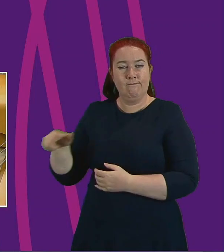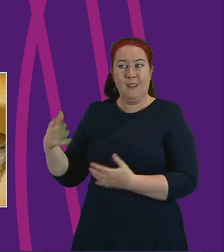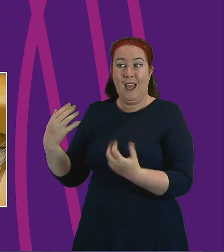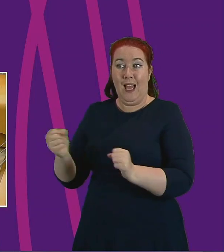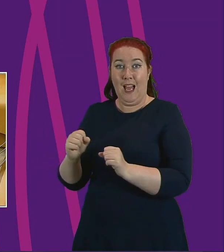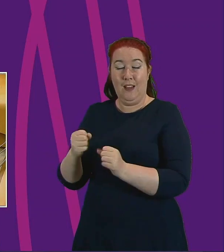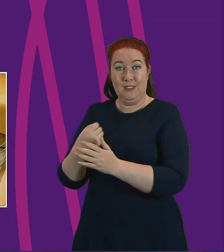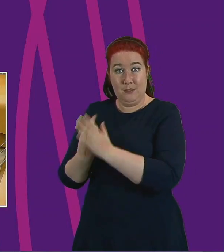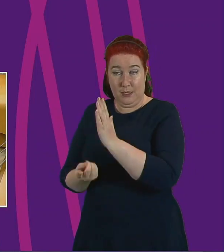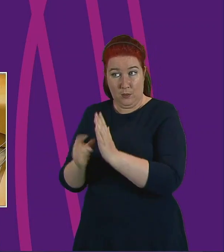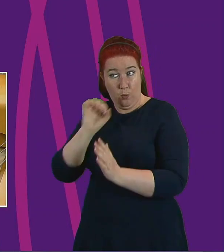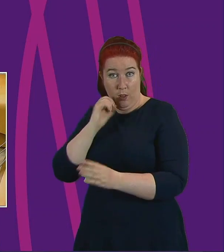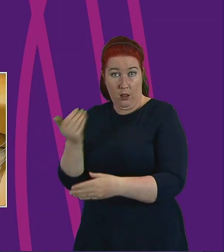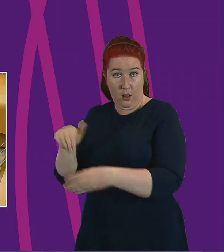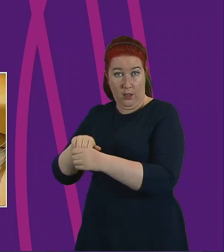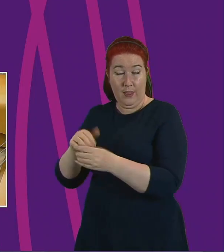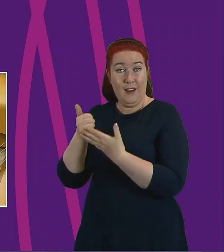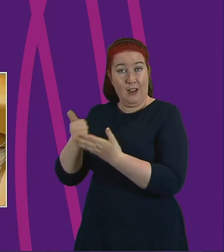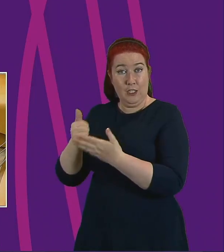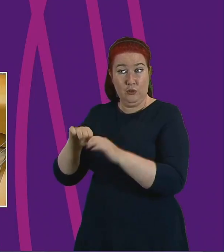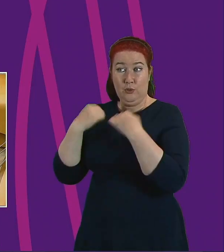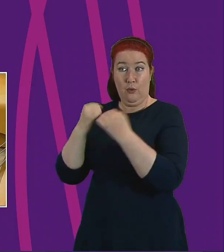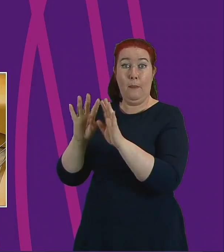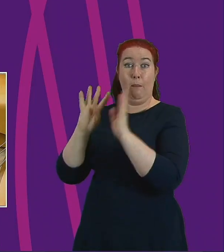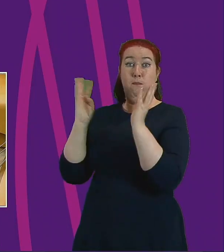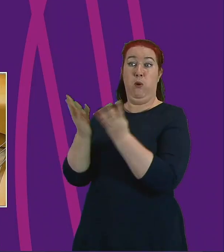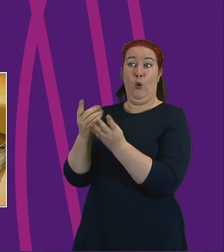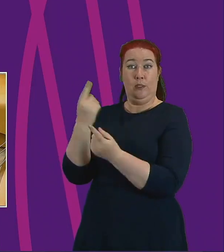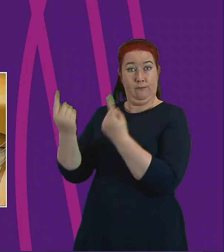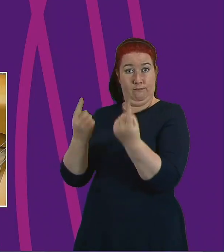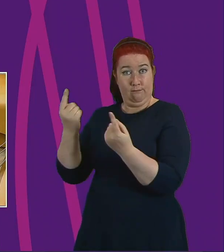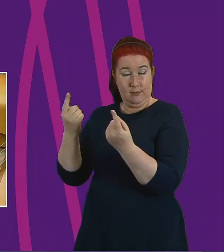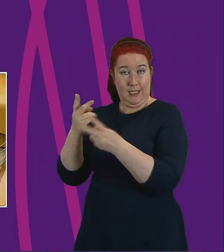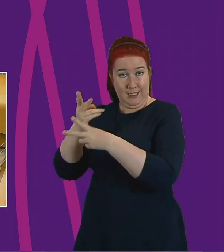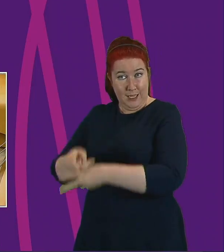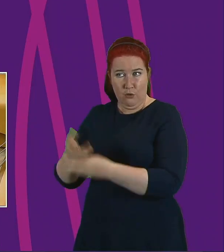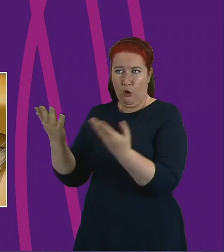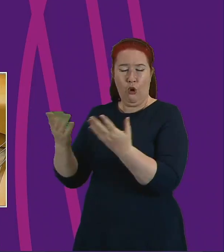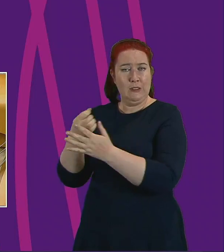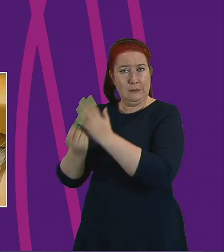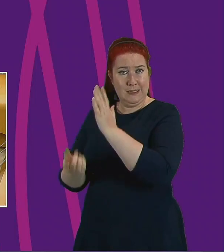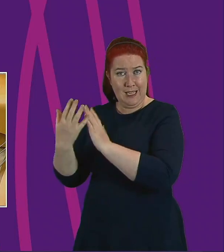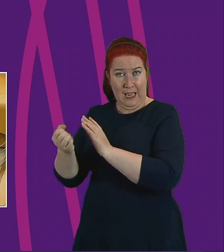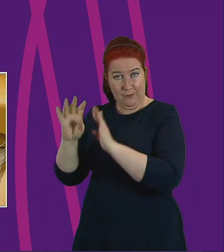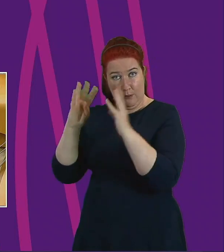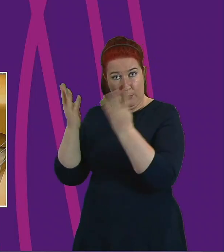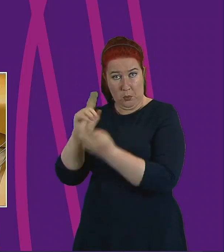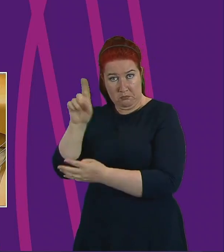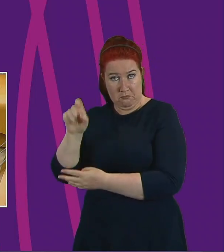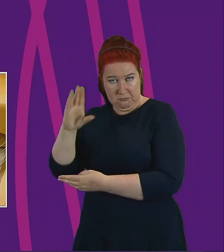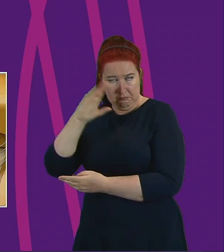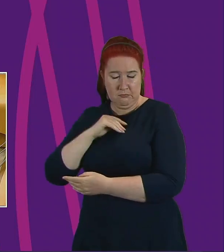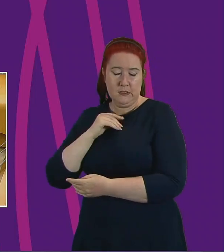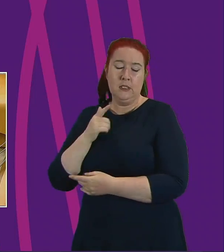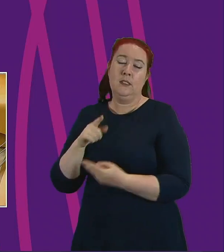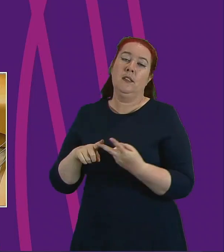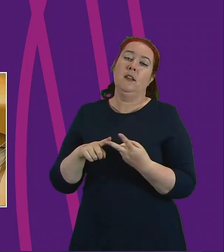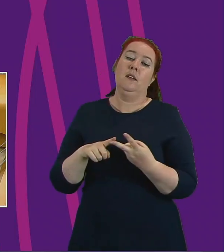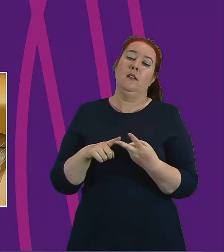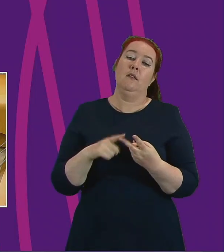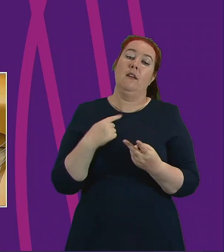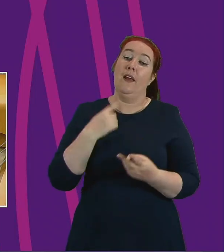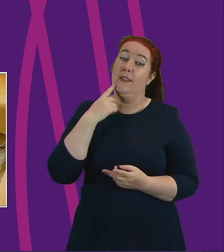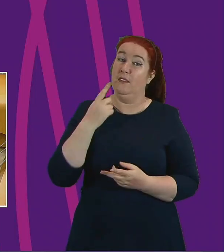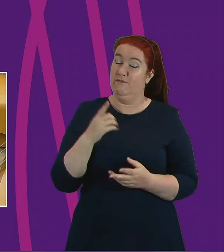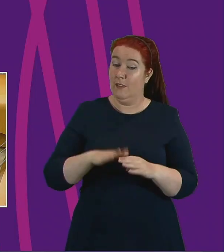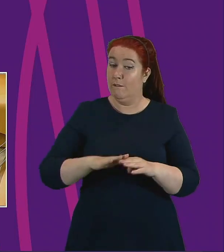on the board of the advisory group. That would be helpful to know. I agree there's an opportunity as we emerge from this period to chart